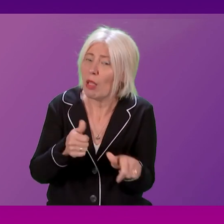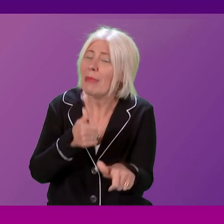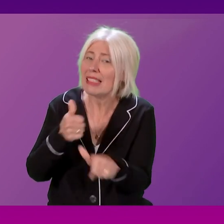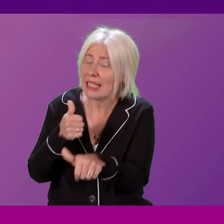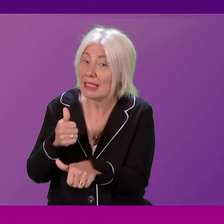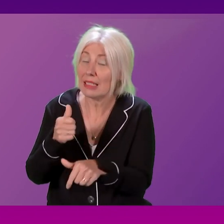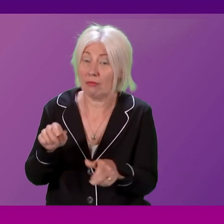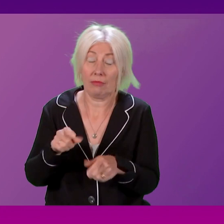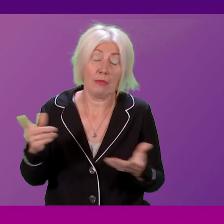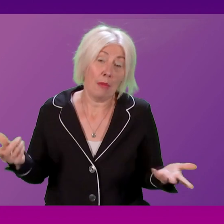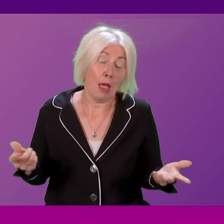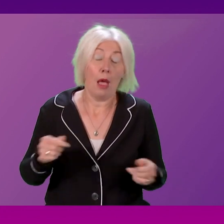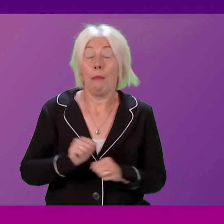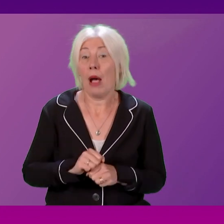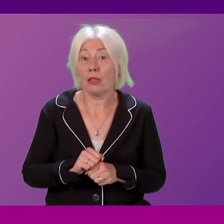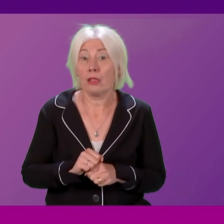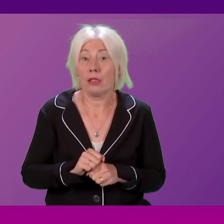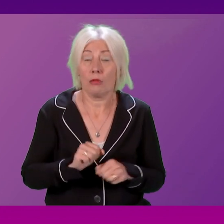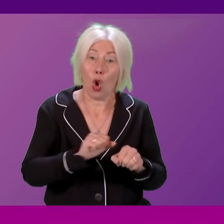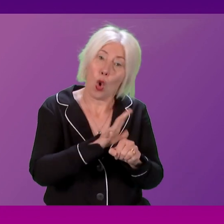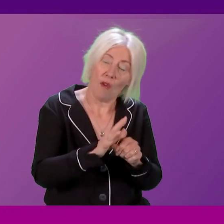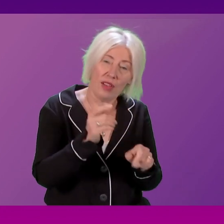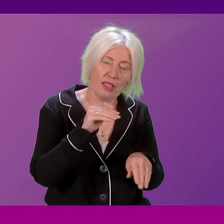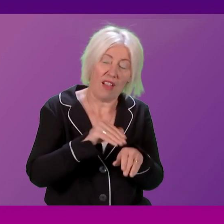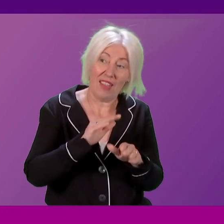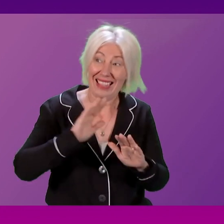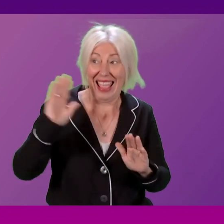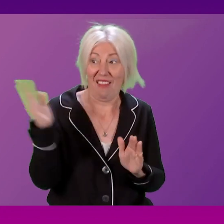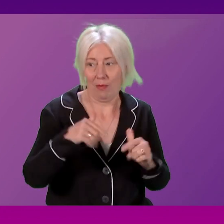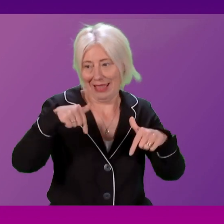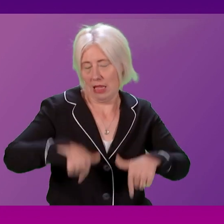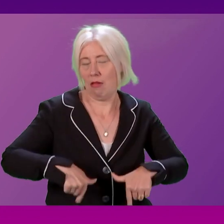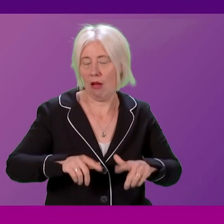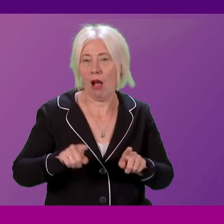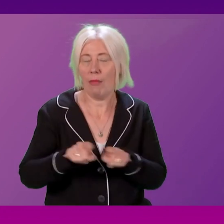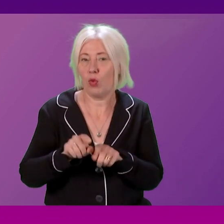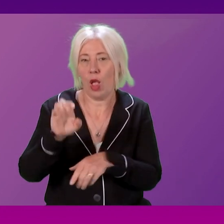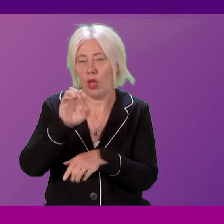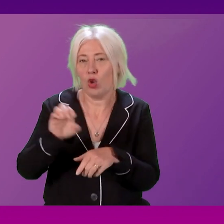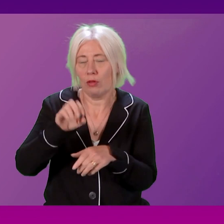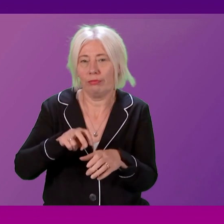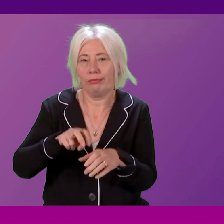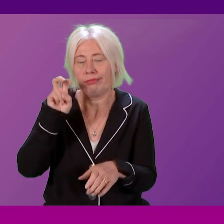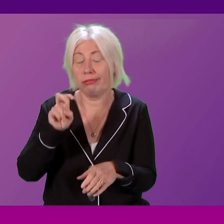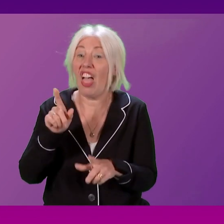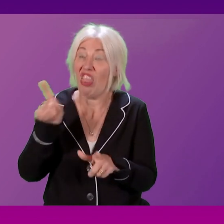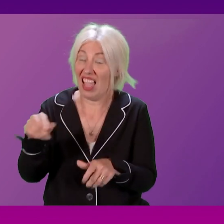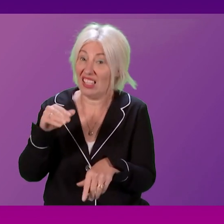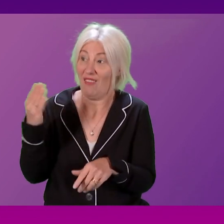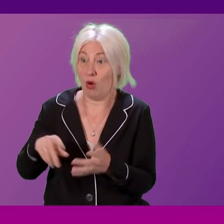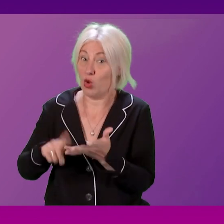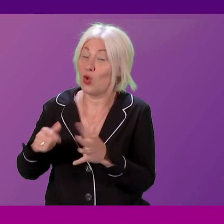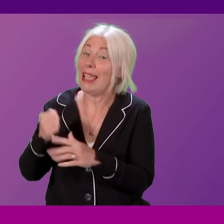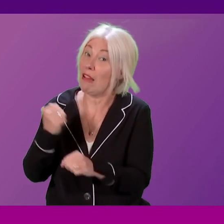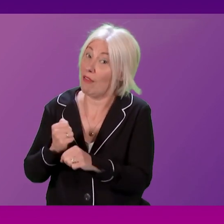across the globe. But the other two factors, very unique to the UK government. So, very unique to the UK